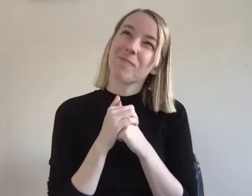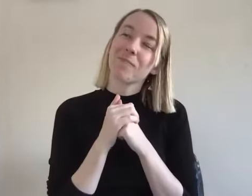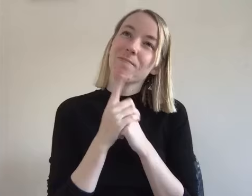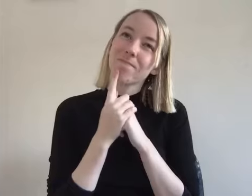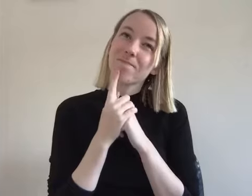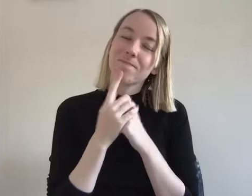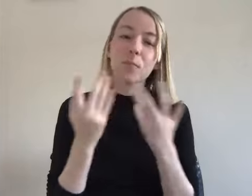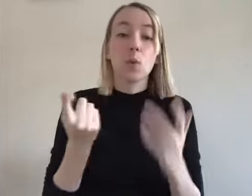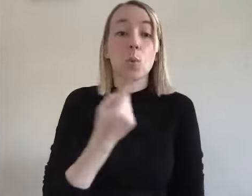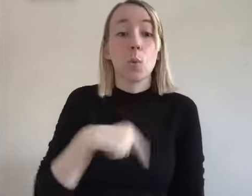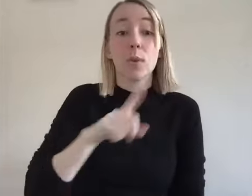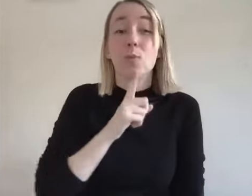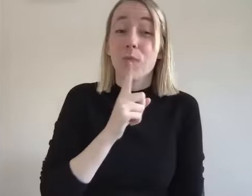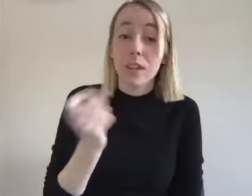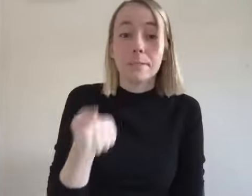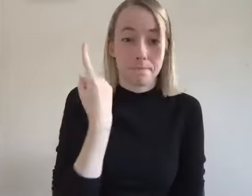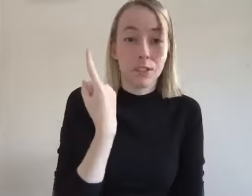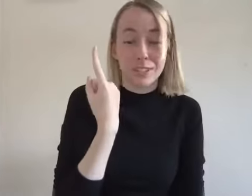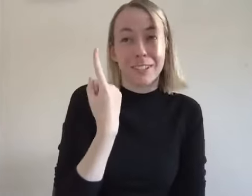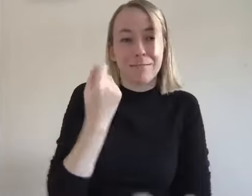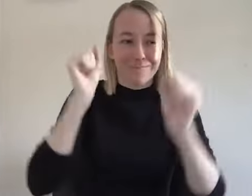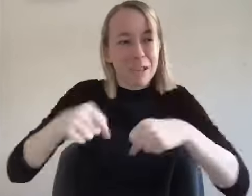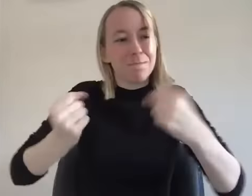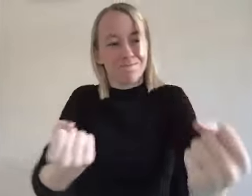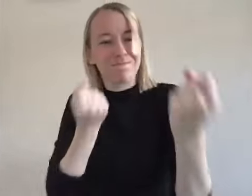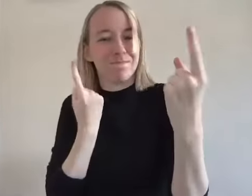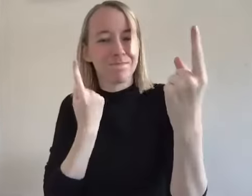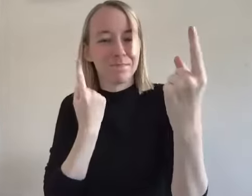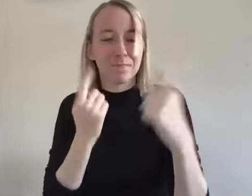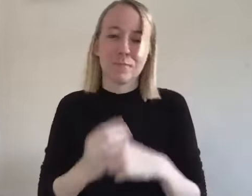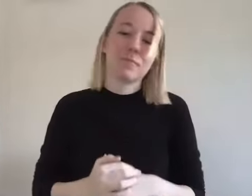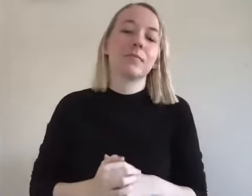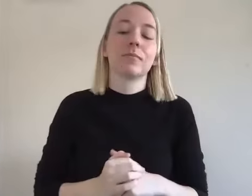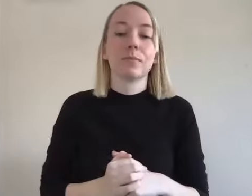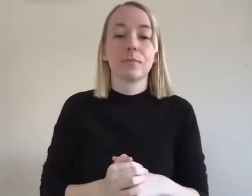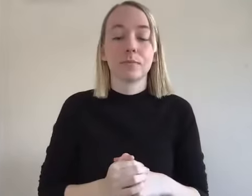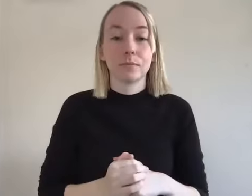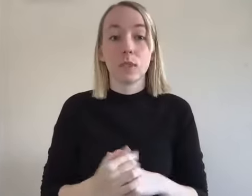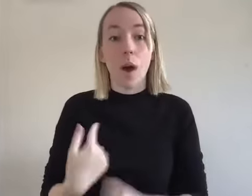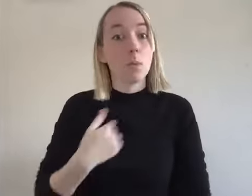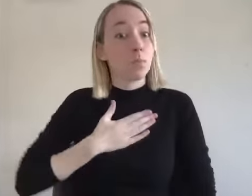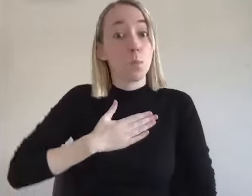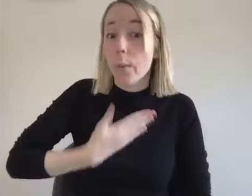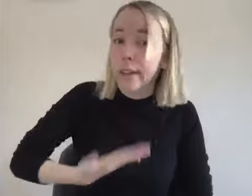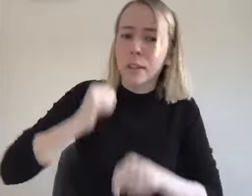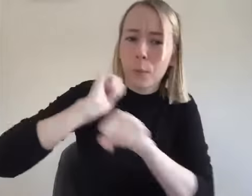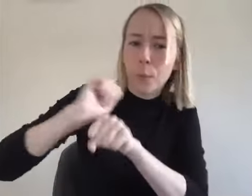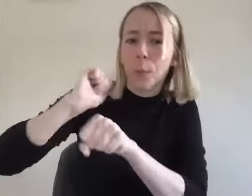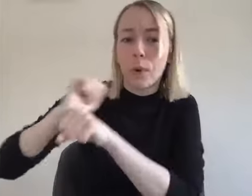um you know we really understand and so you know i i was willing to do the work